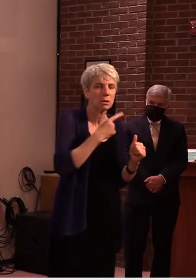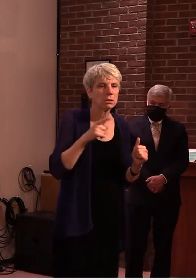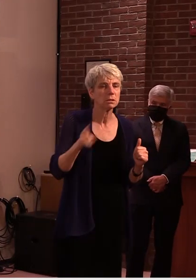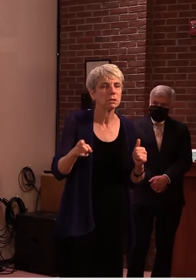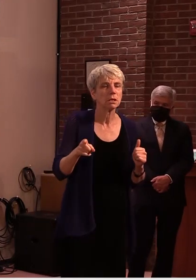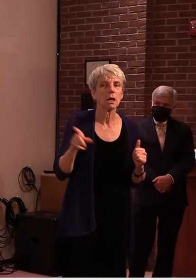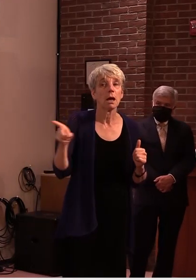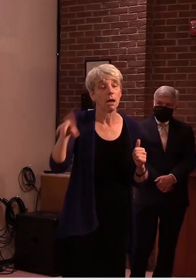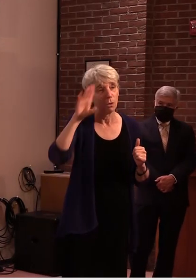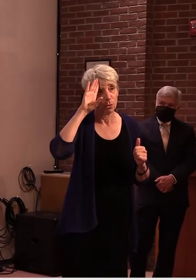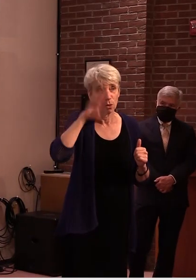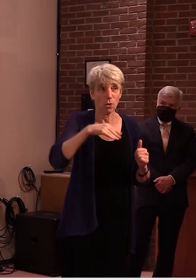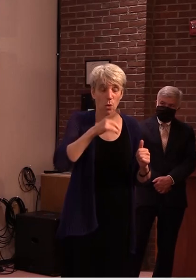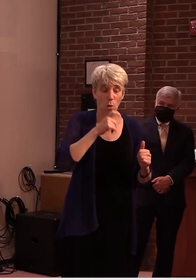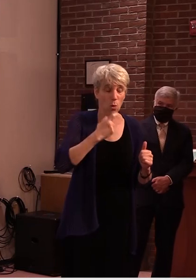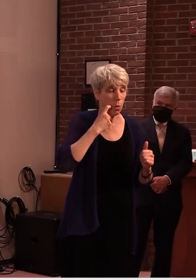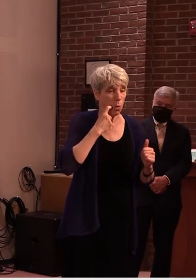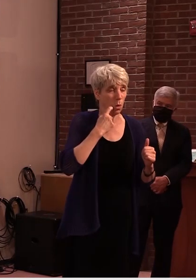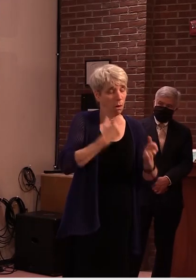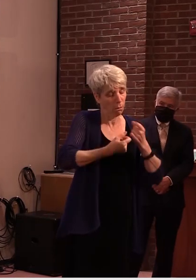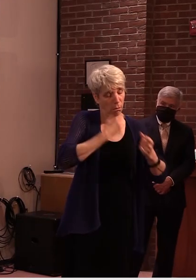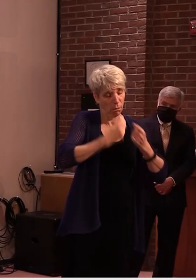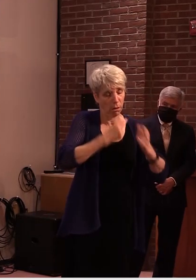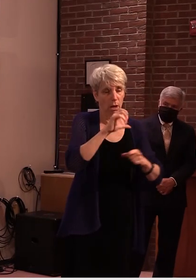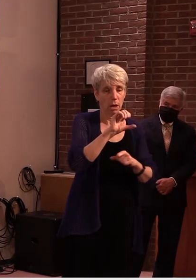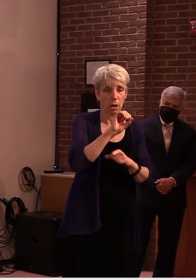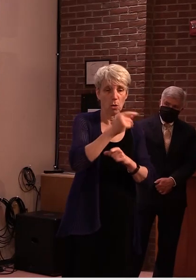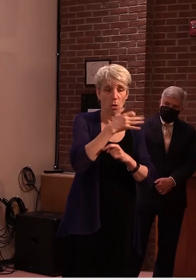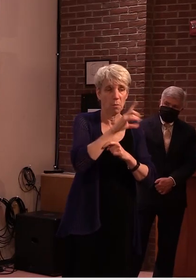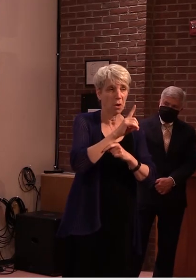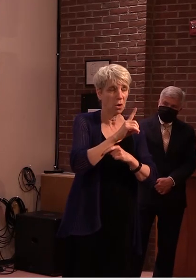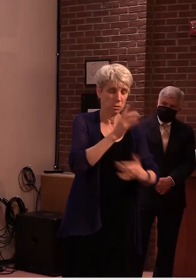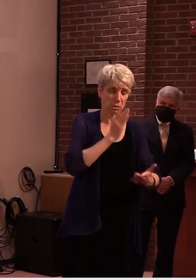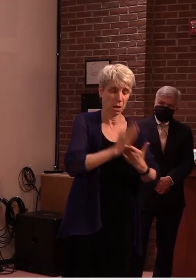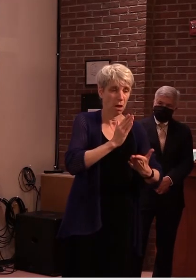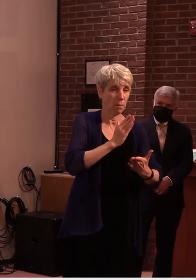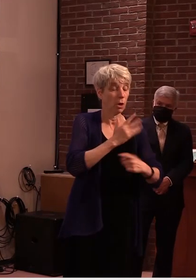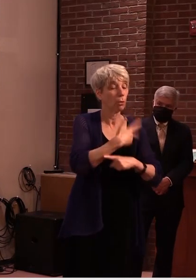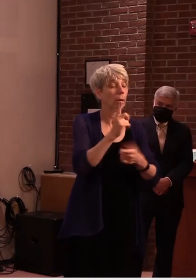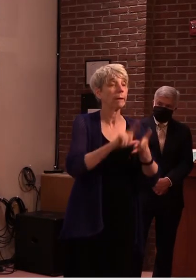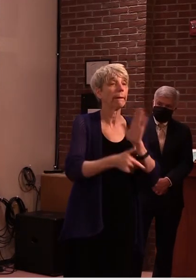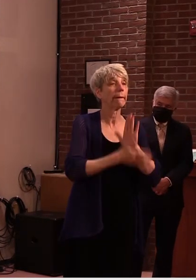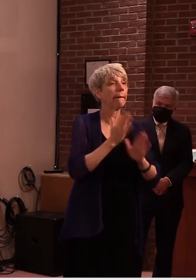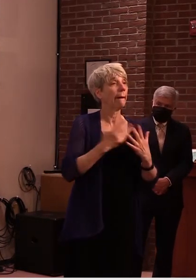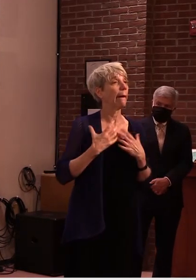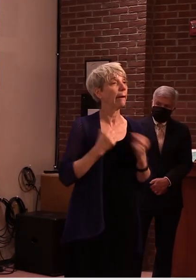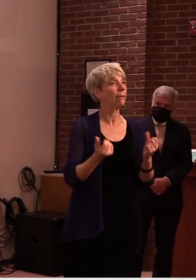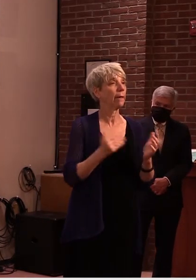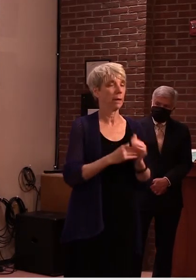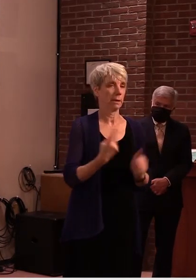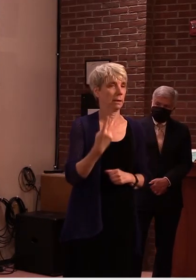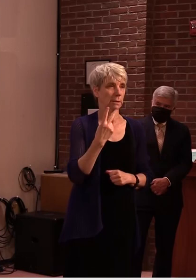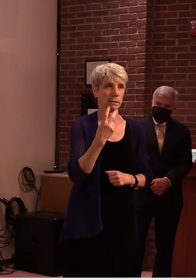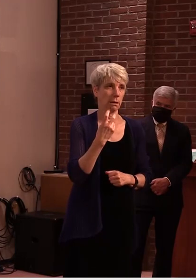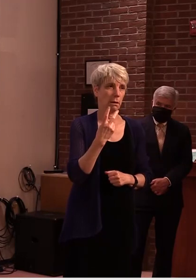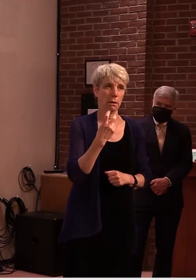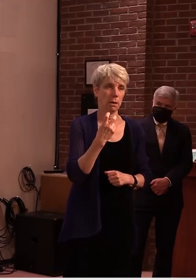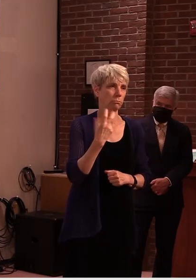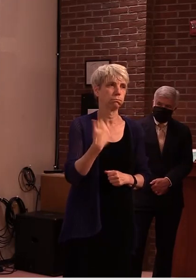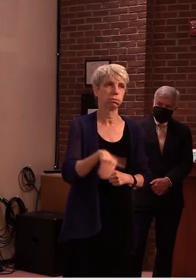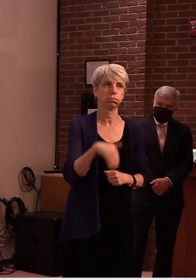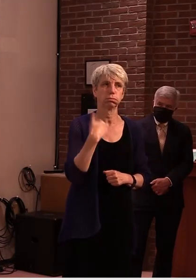days of uh of going uh cold turkey with opioids fixes the problem i think it's an ongoing